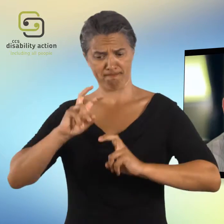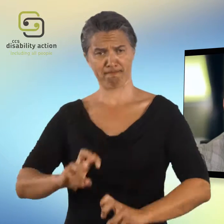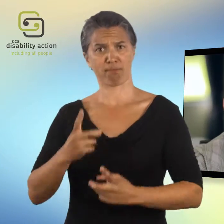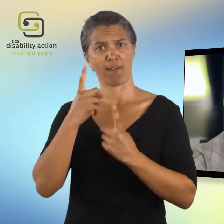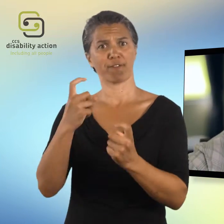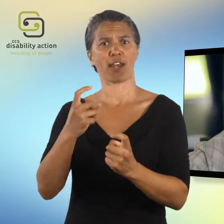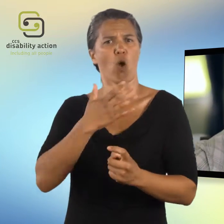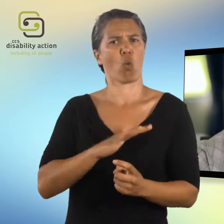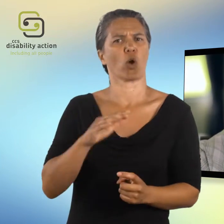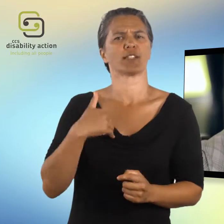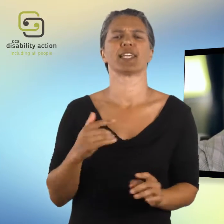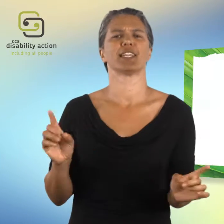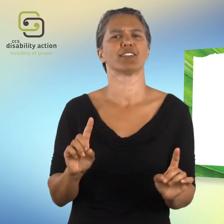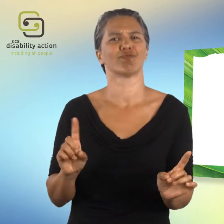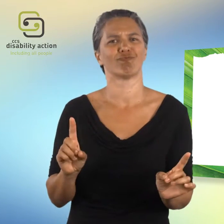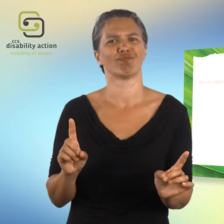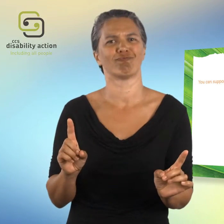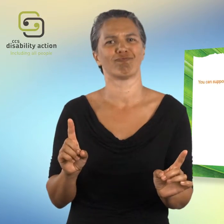their wants and needs.